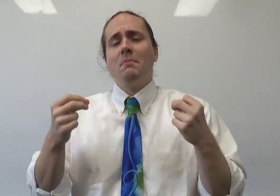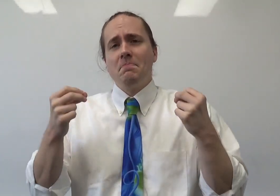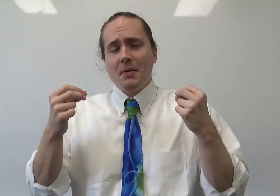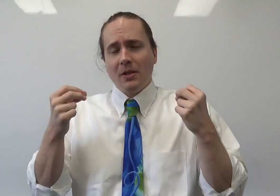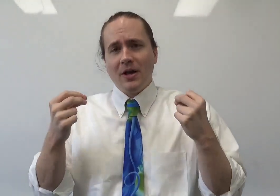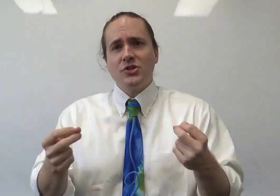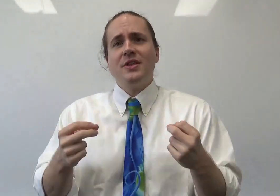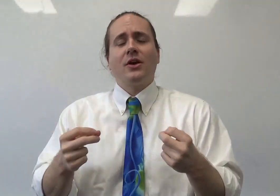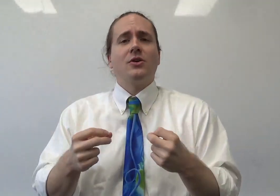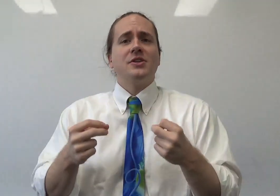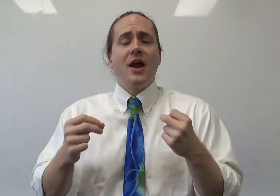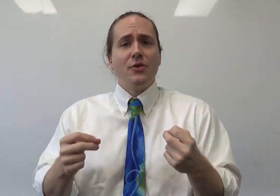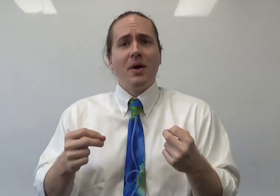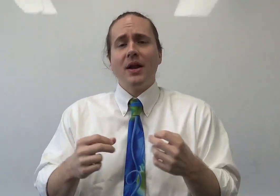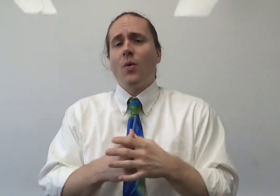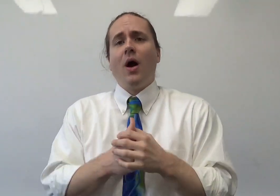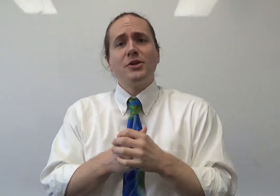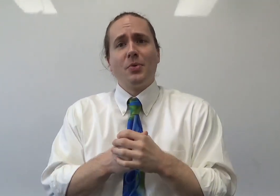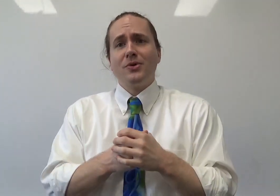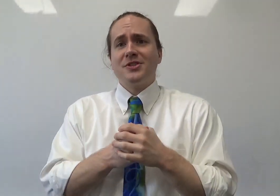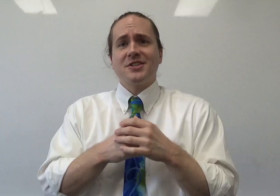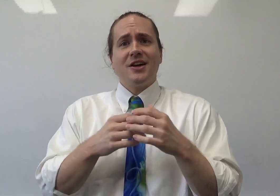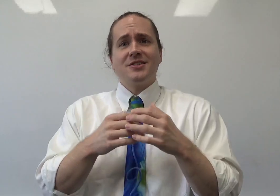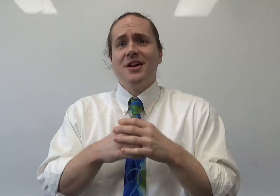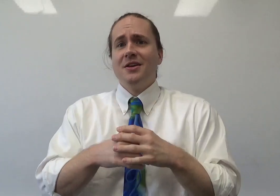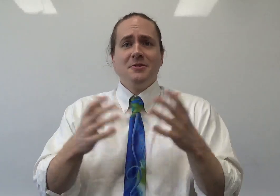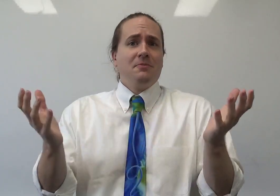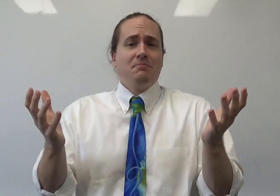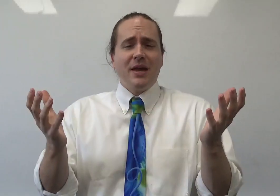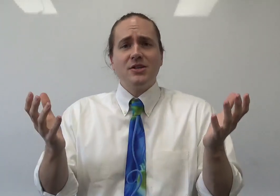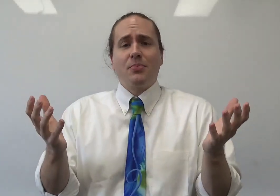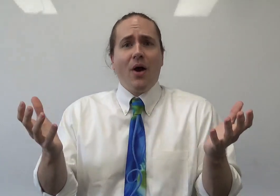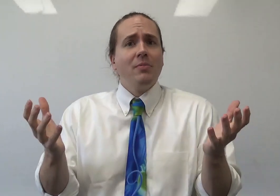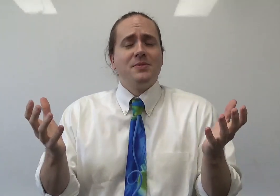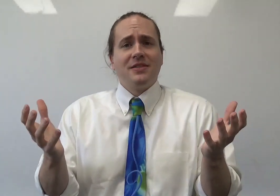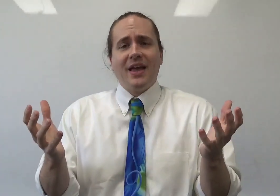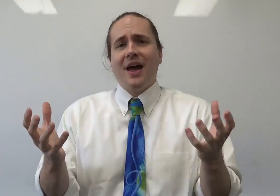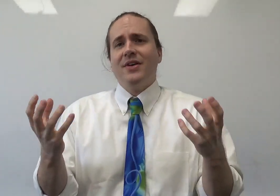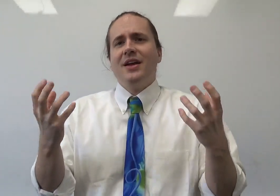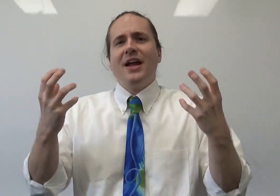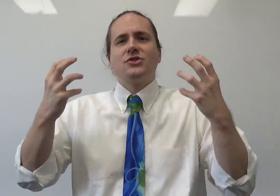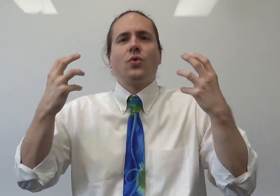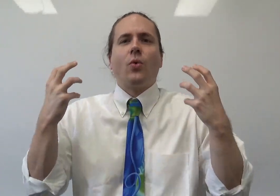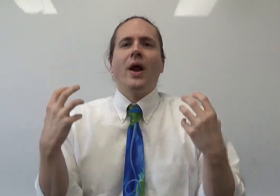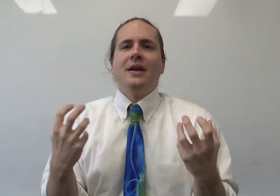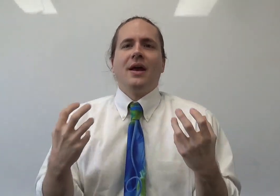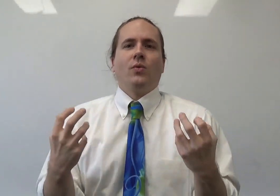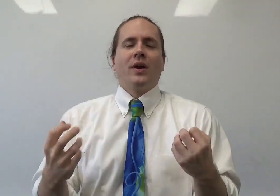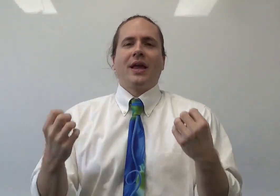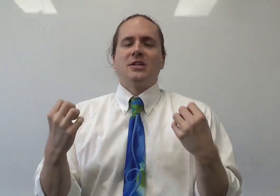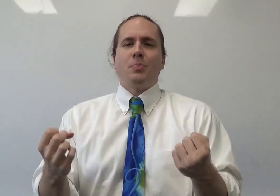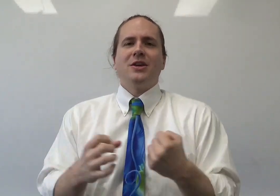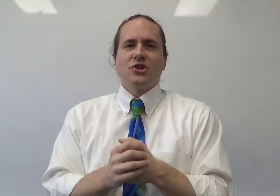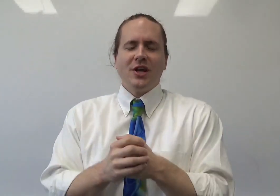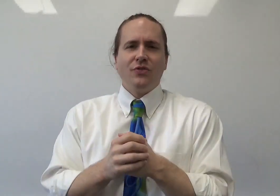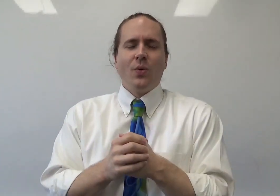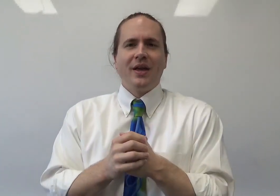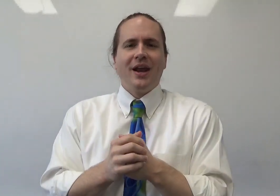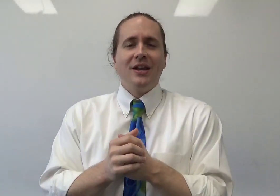luncheon that occurs every Monday where entrepreneurs discuss basic problems that they have. It's great networking, especially if you want to get an